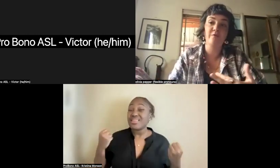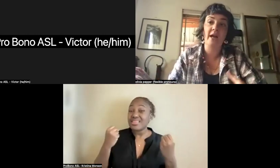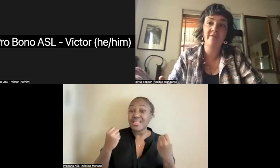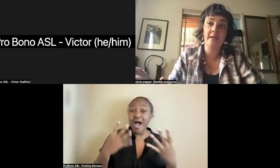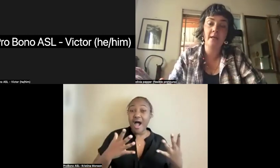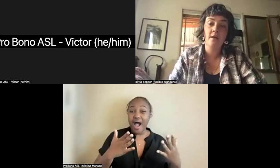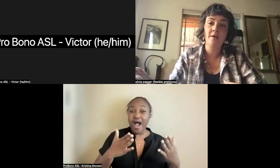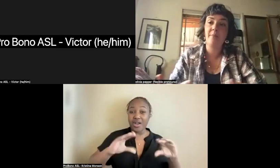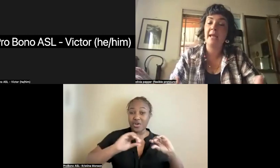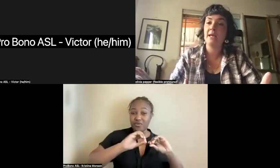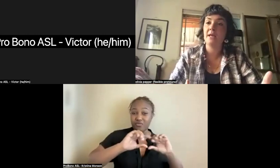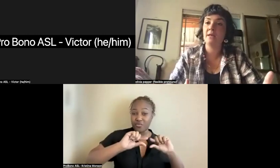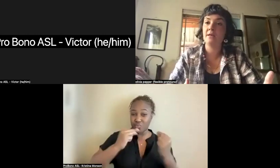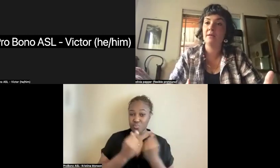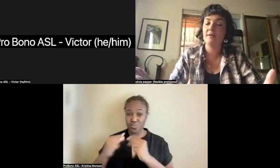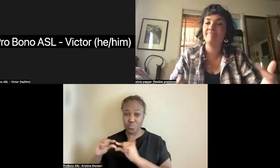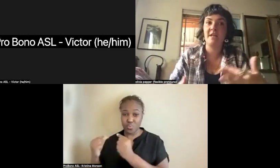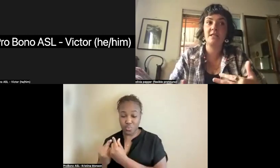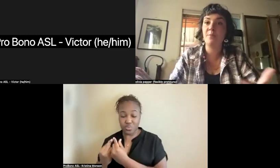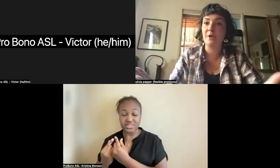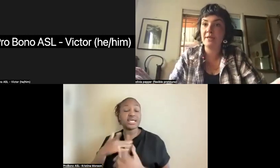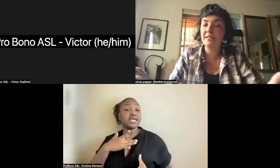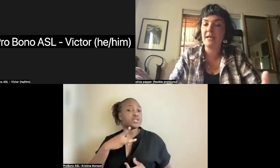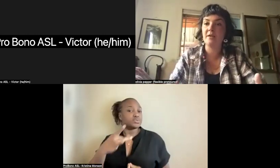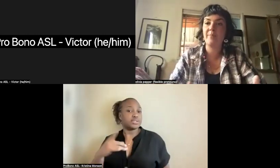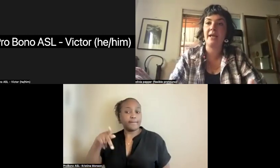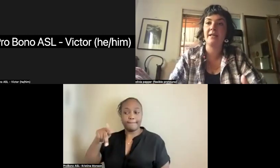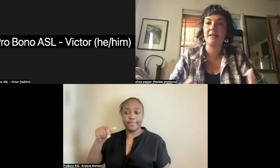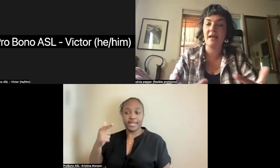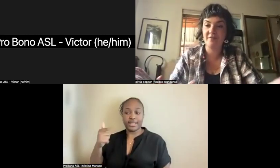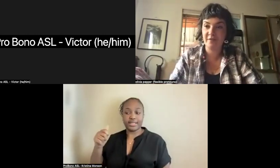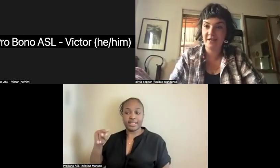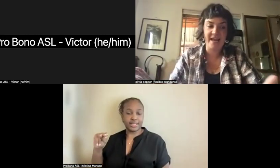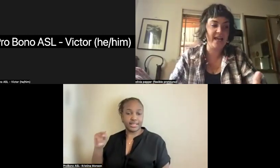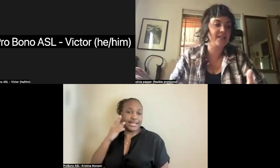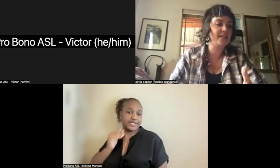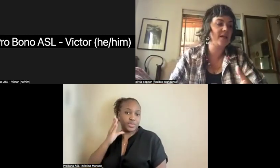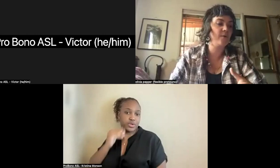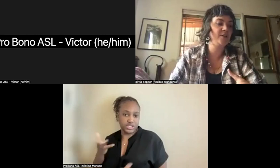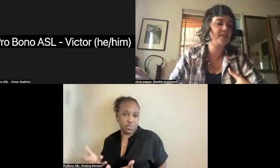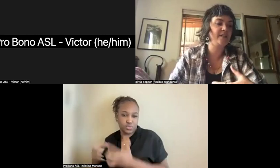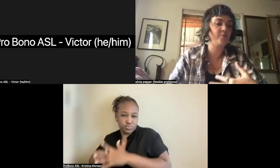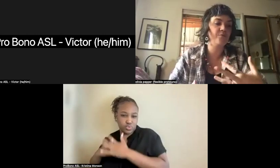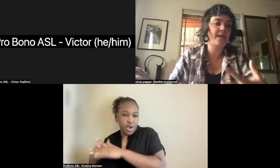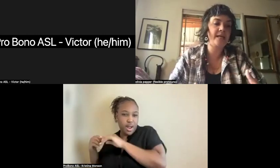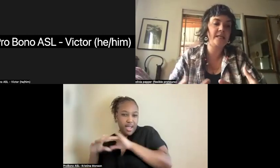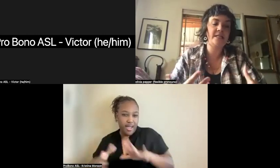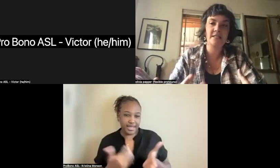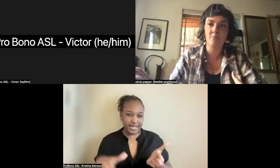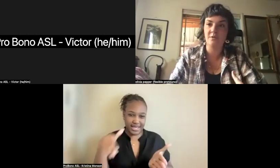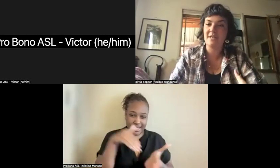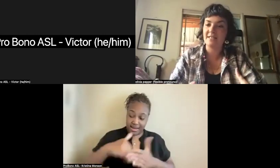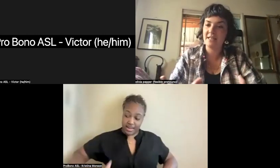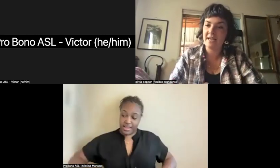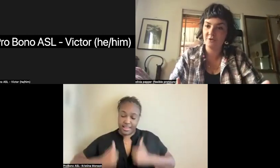reviving pagan experience and pagan life. And they were interested in bringing these